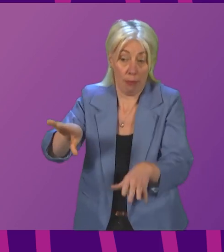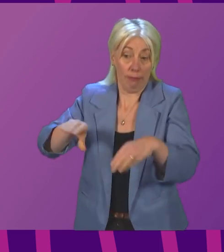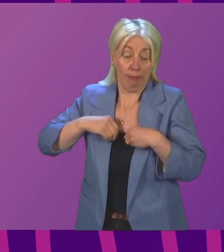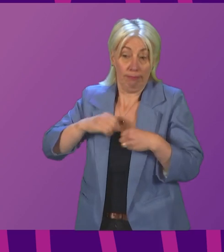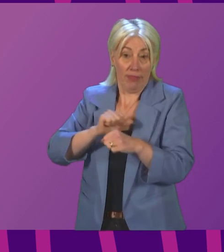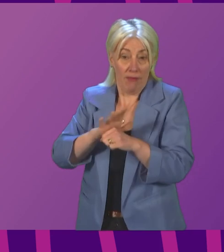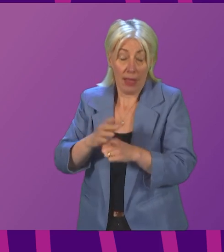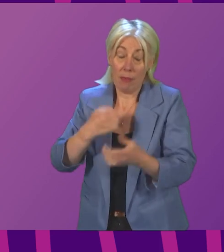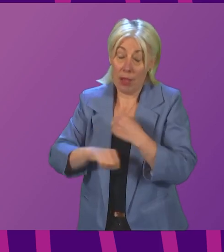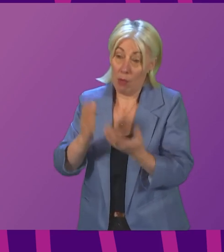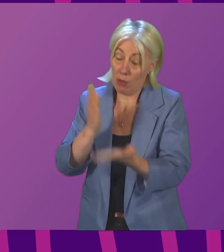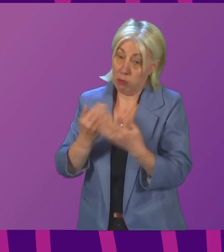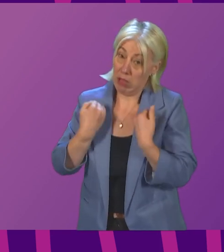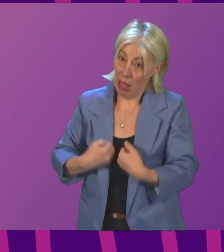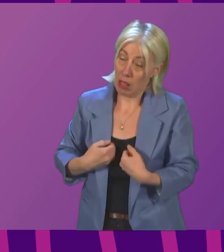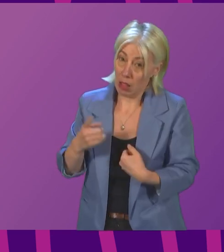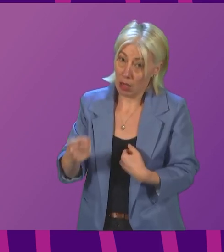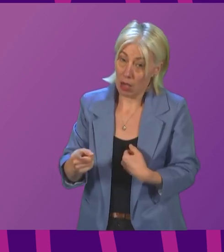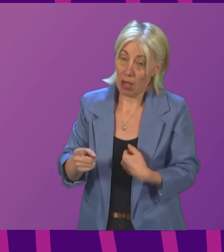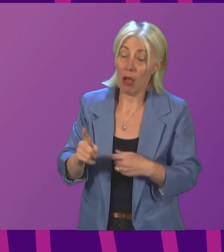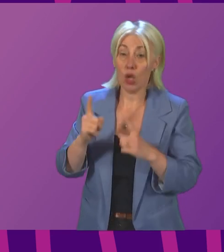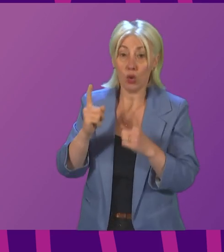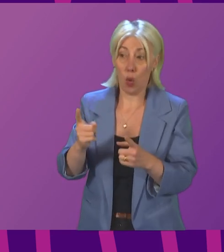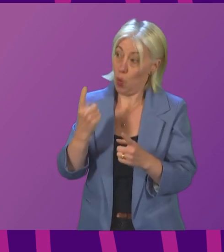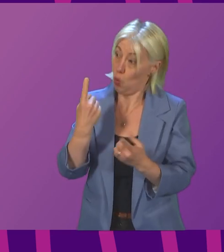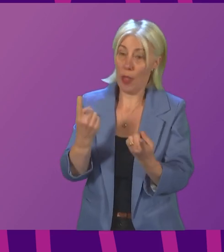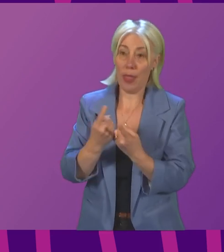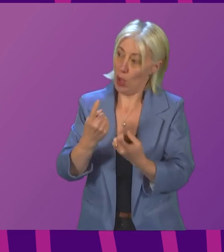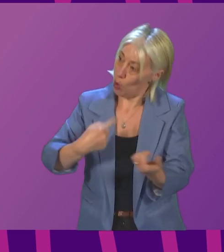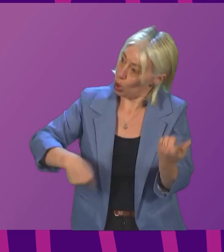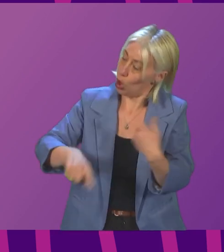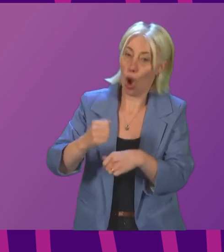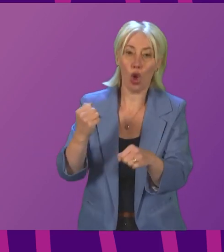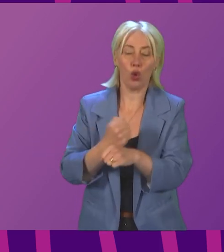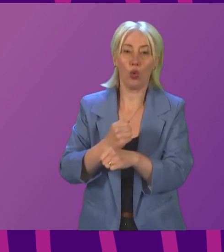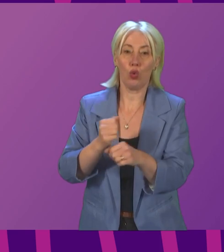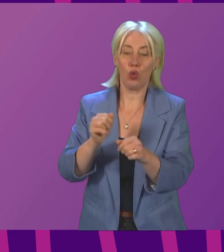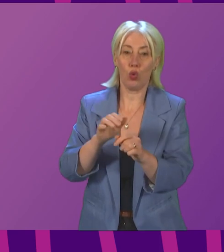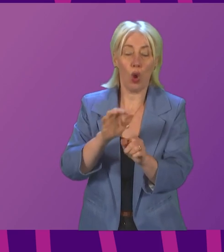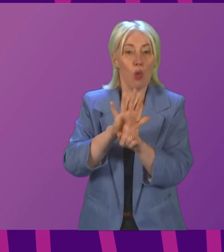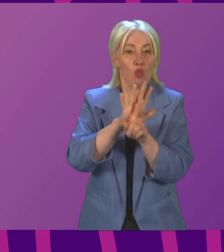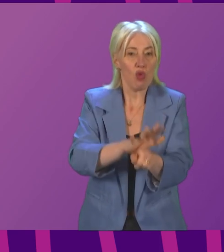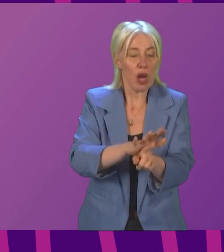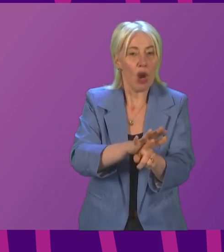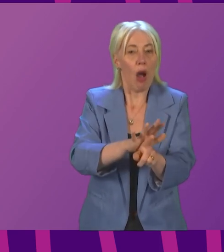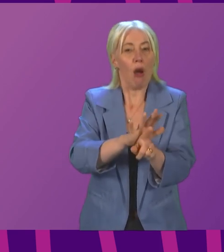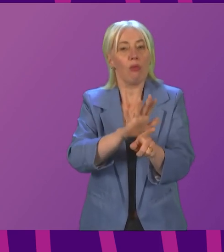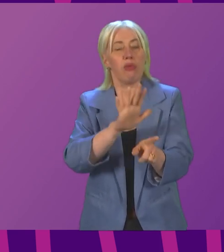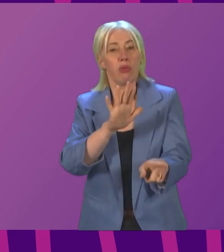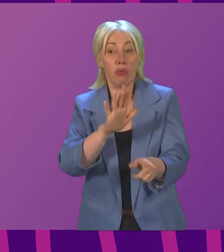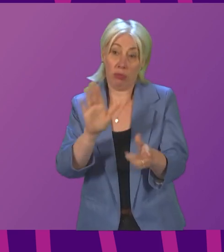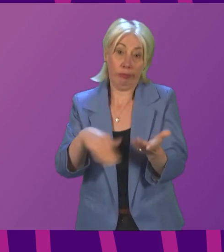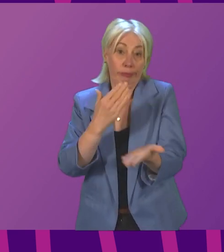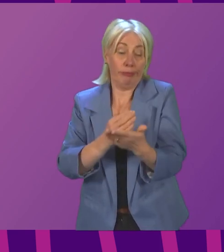becoming seriously ill from the virus. So one of the things all of us can do to try to reduce the pressure on the NHS is to get